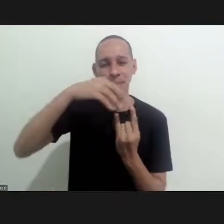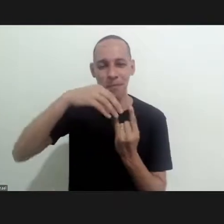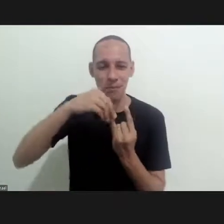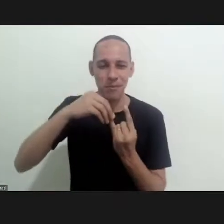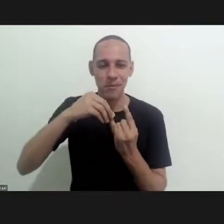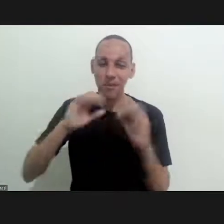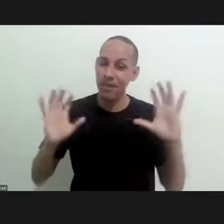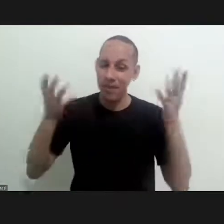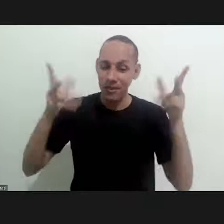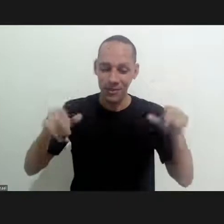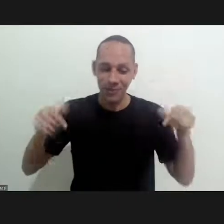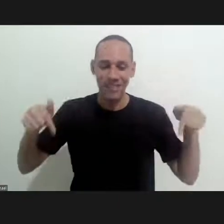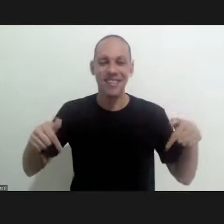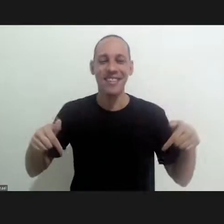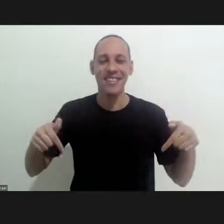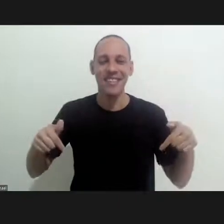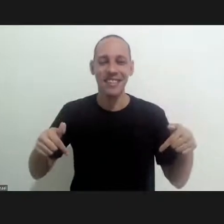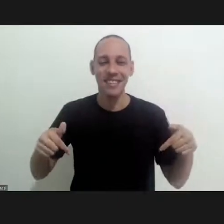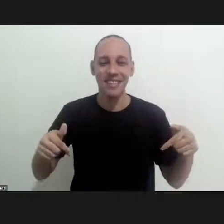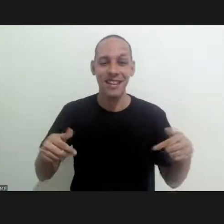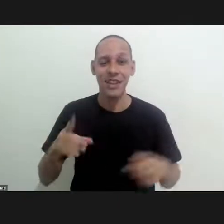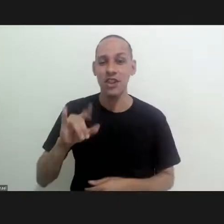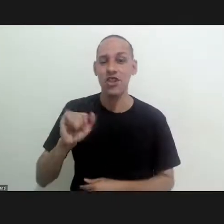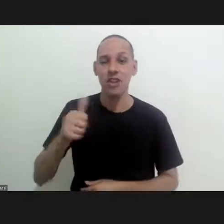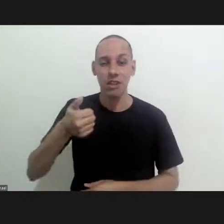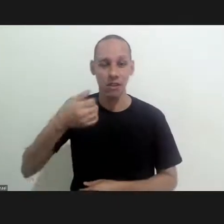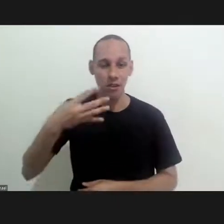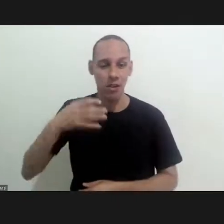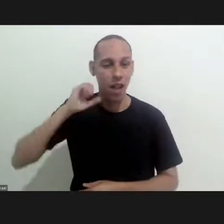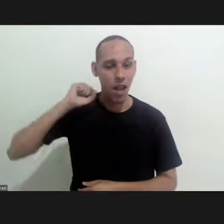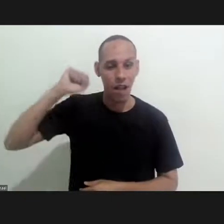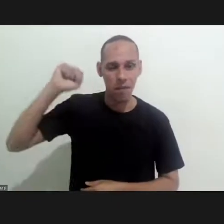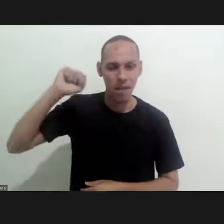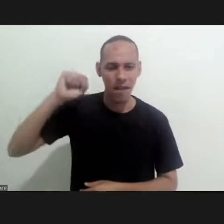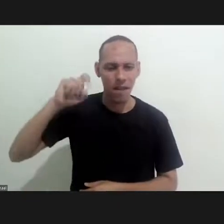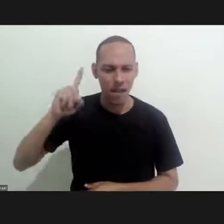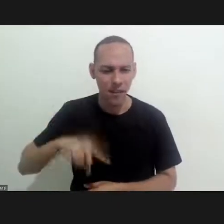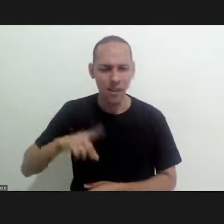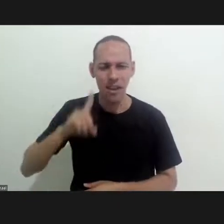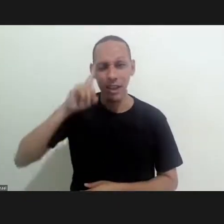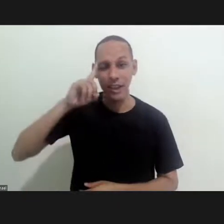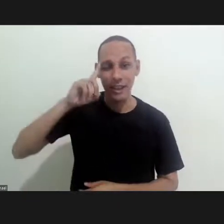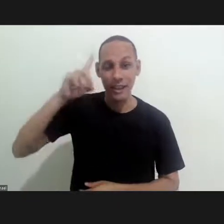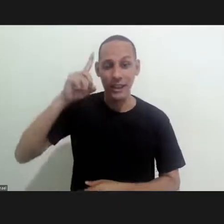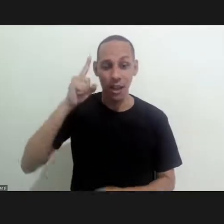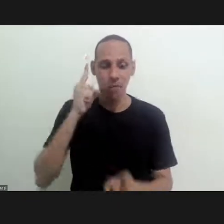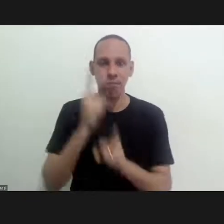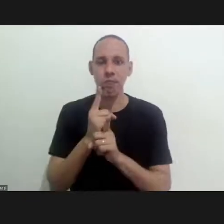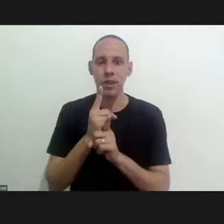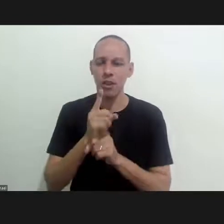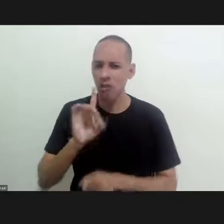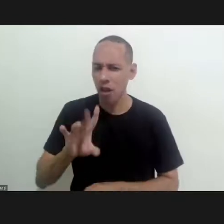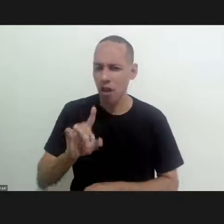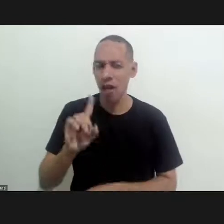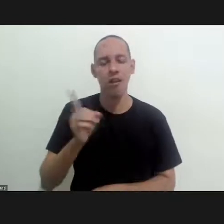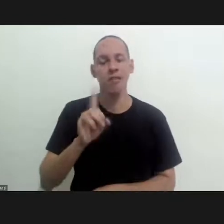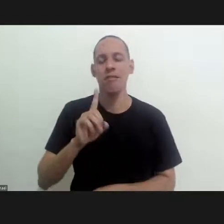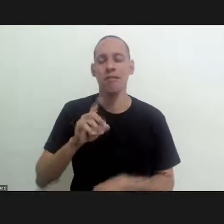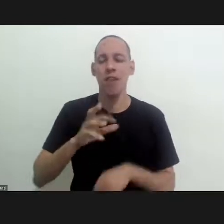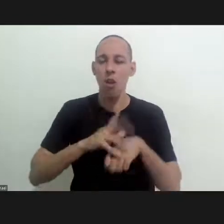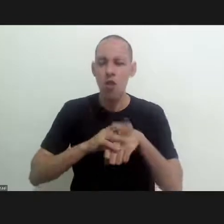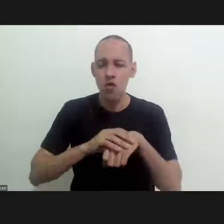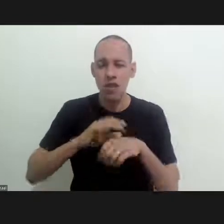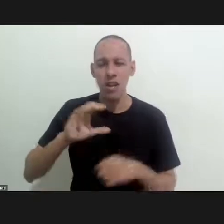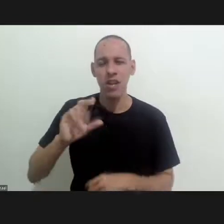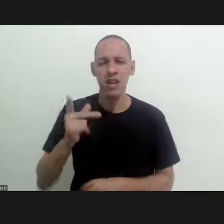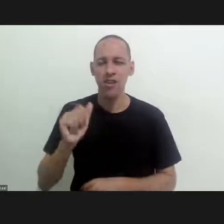Osvaldo Cruz Institute in an event of this size. The 14th of April is not only the day of a discovery. It is not only